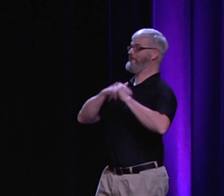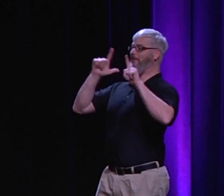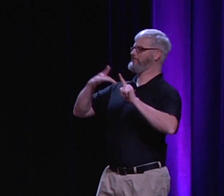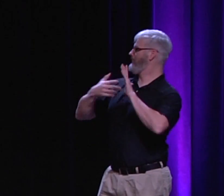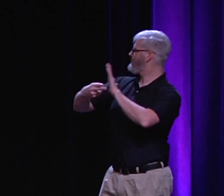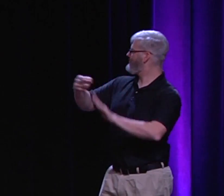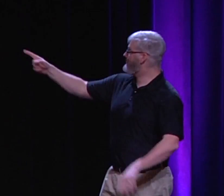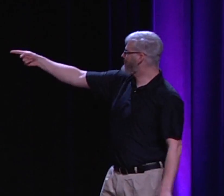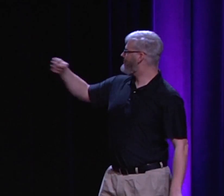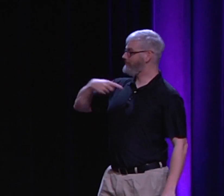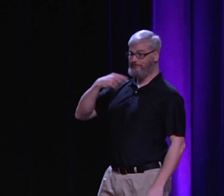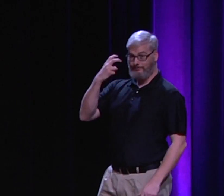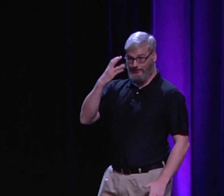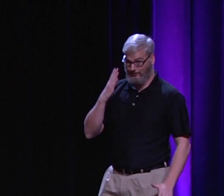to stand up and expose the truth.